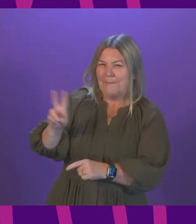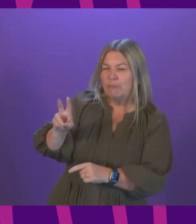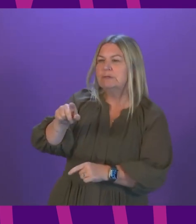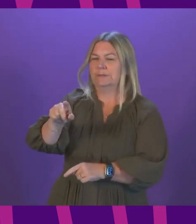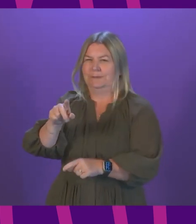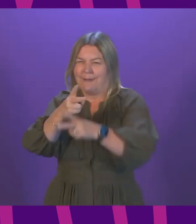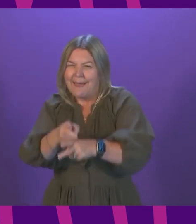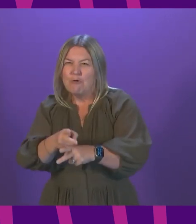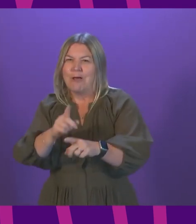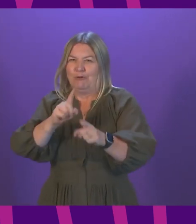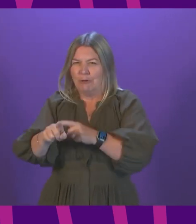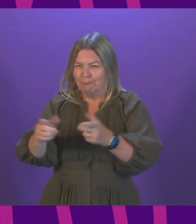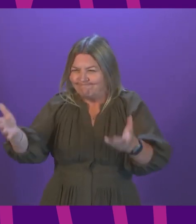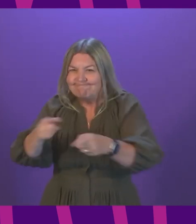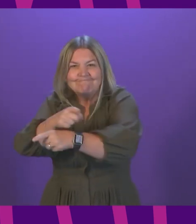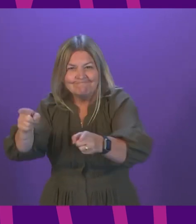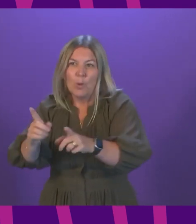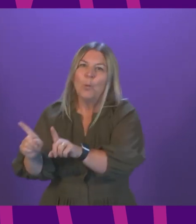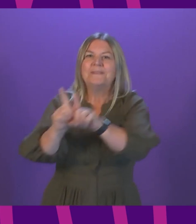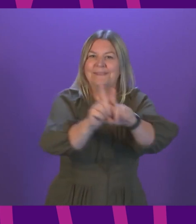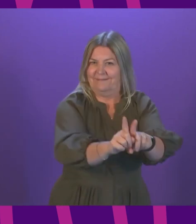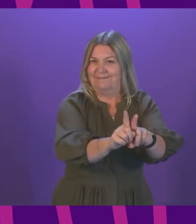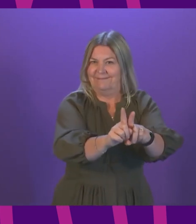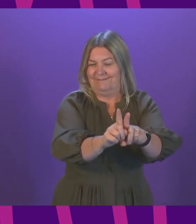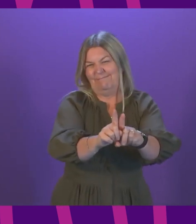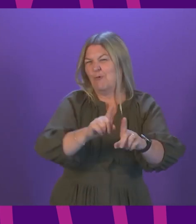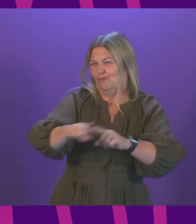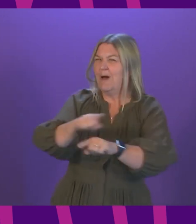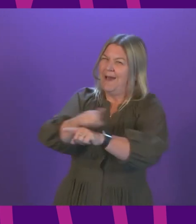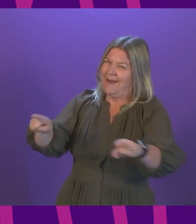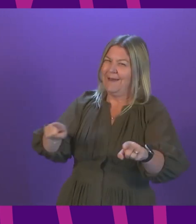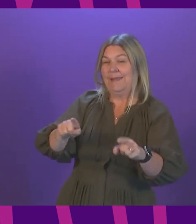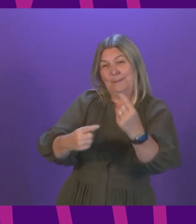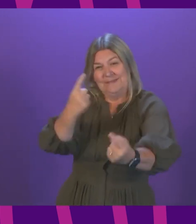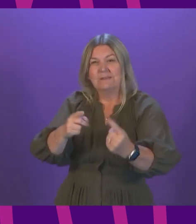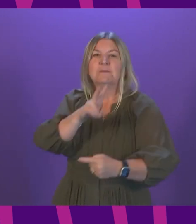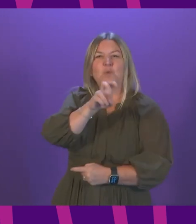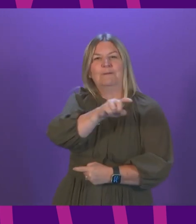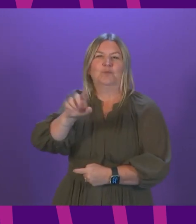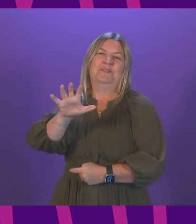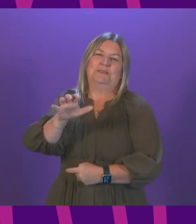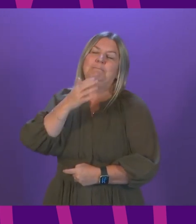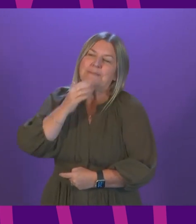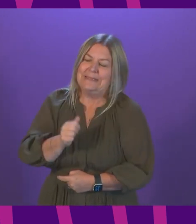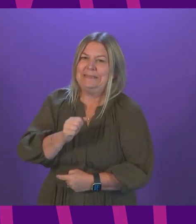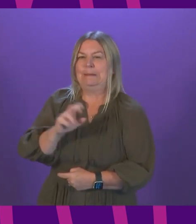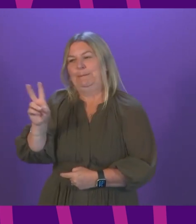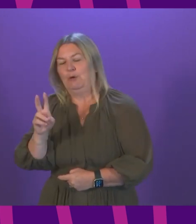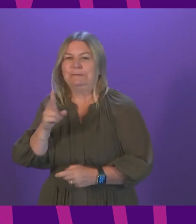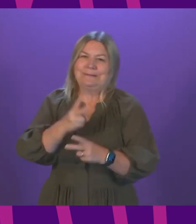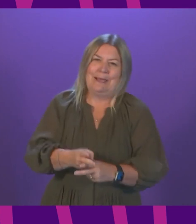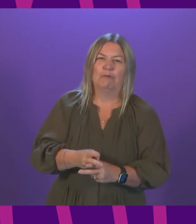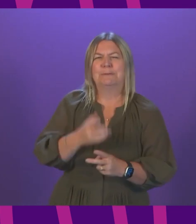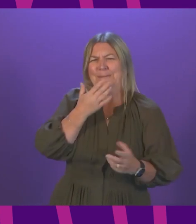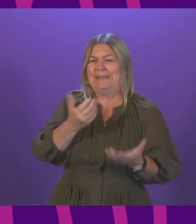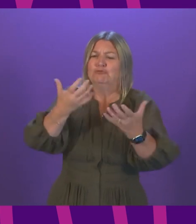their children to appointments. I would again today encourage all 12 to 15-year-olds and parents or carers to